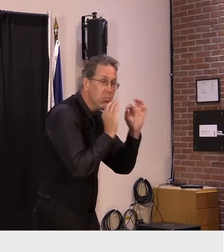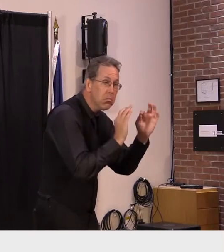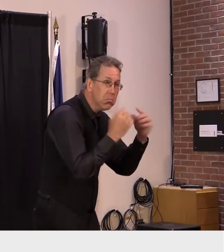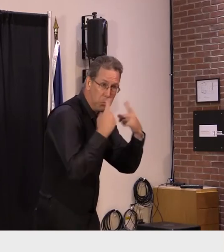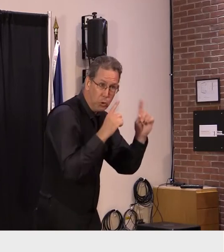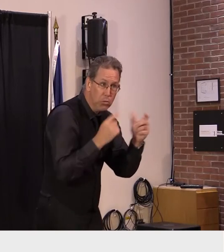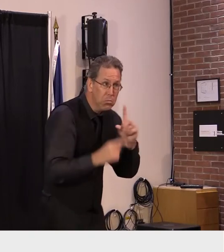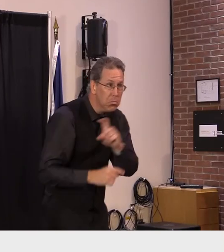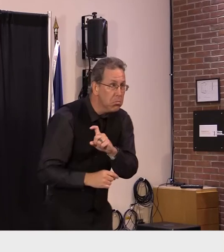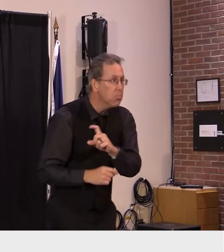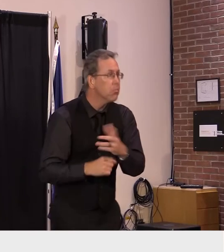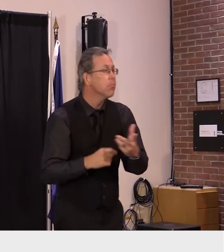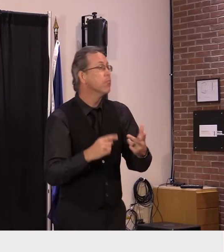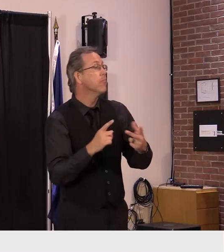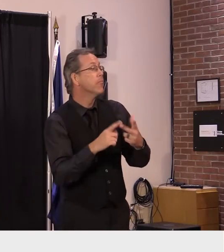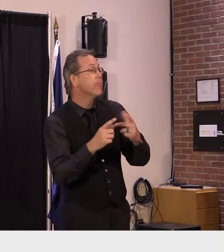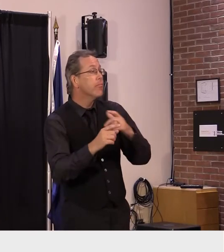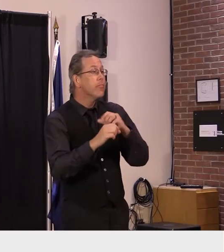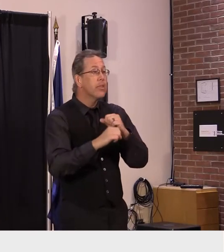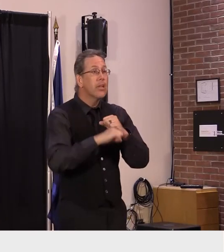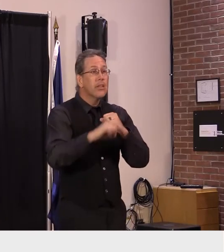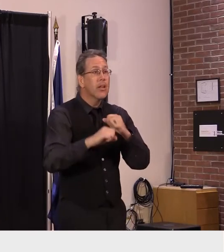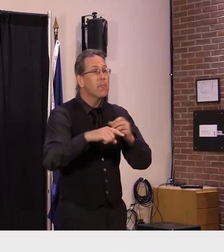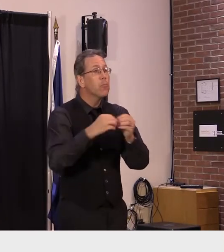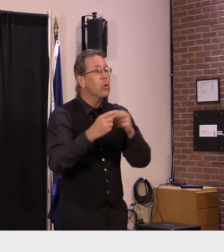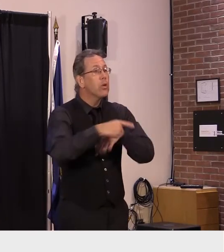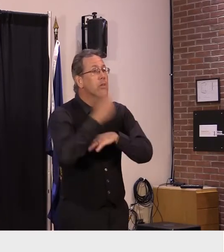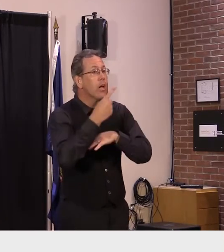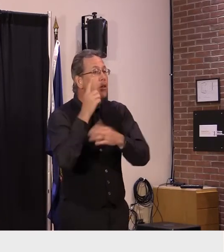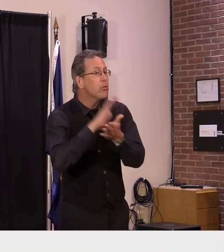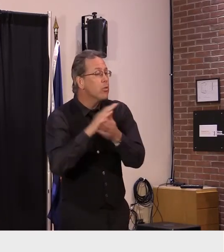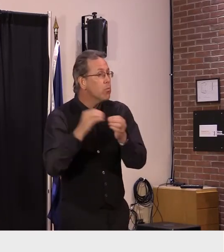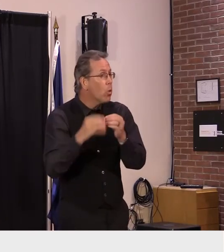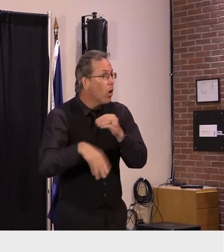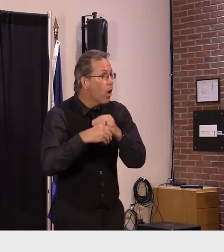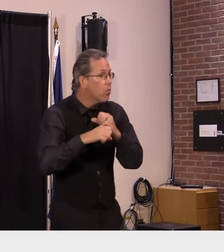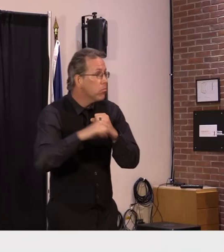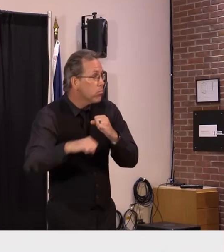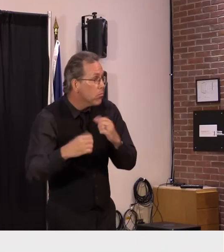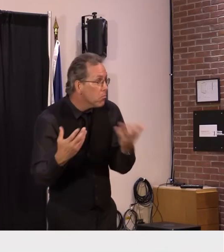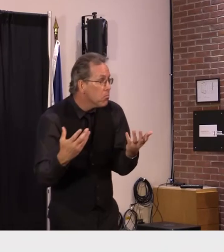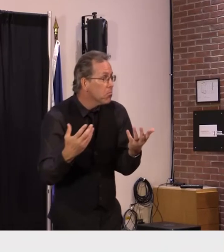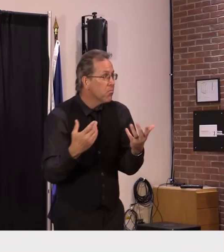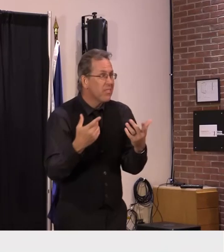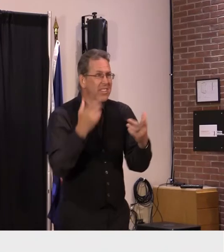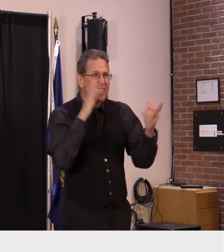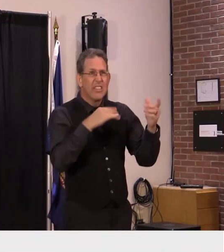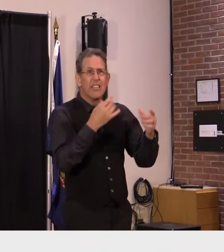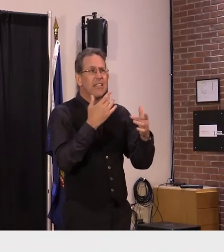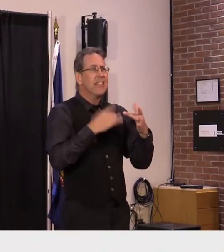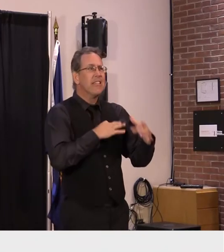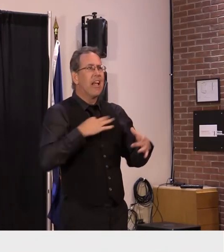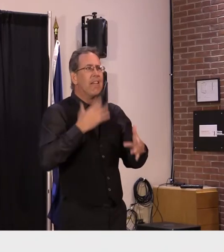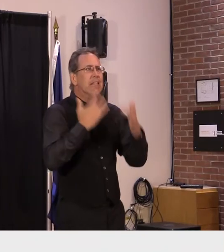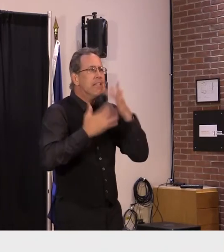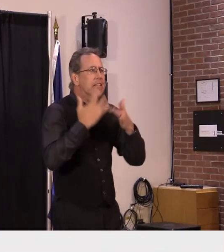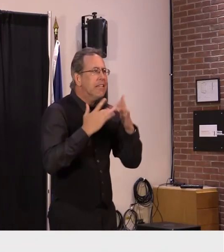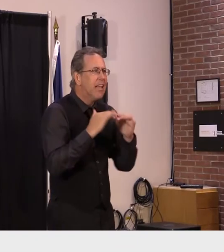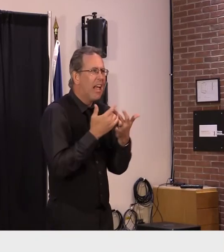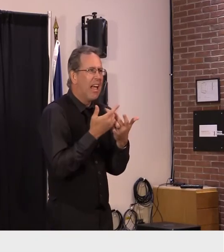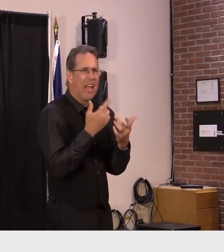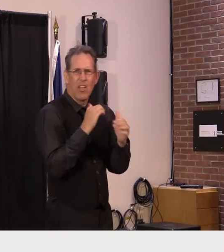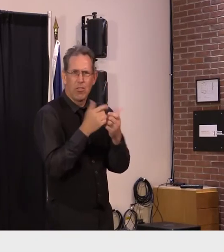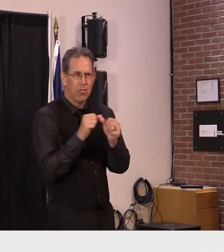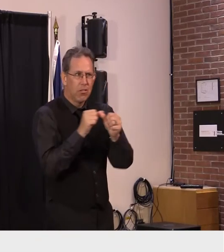um class opportunities uh with the workforce challenges especially in in education that the state's